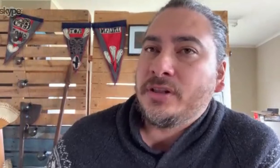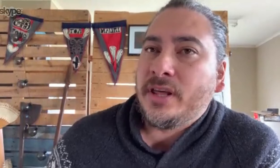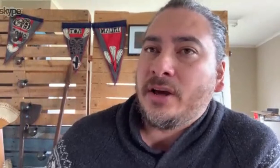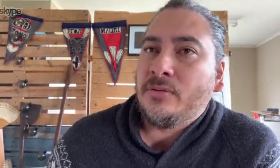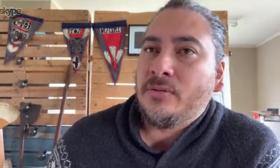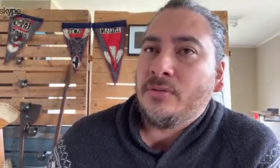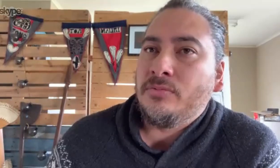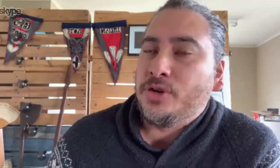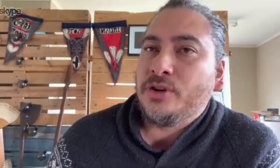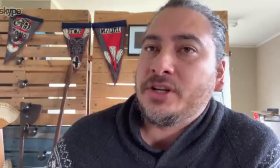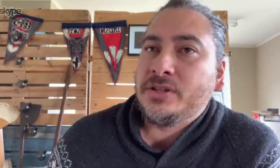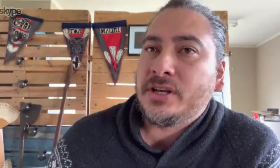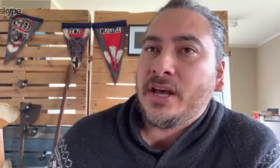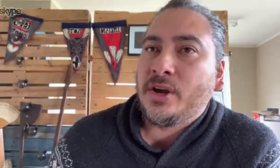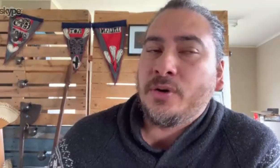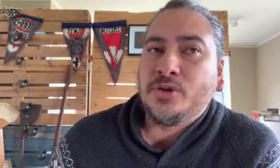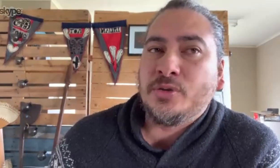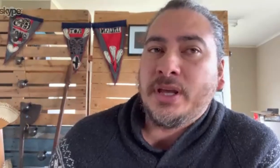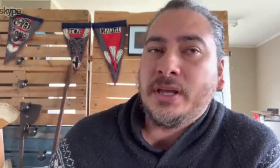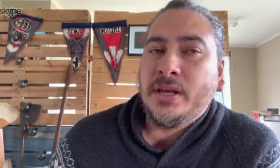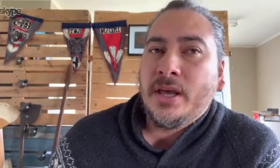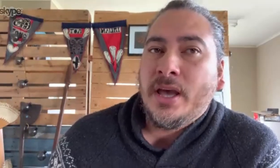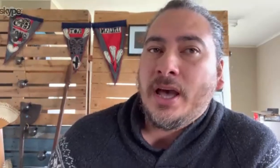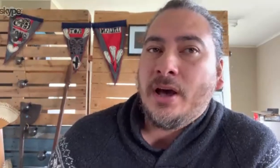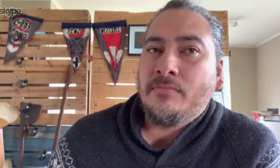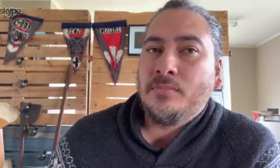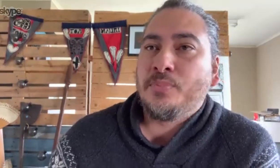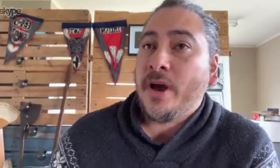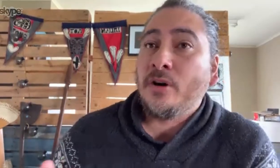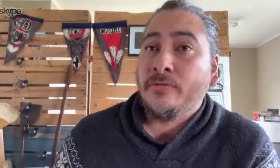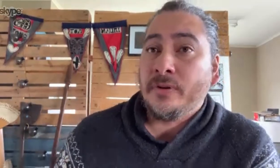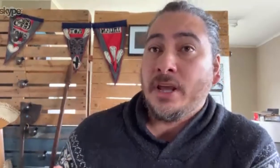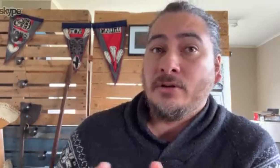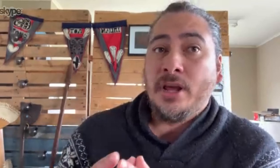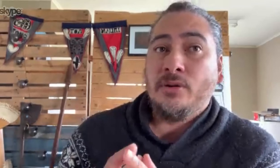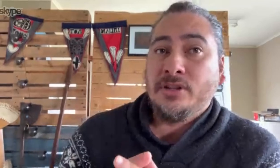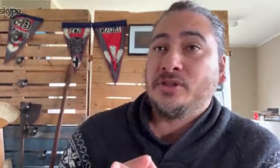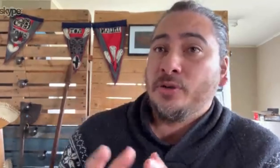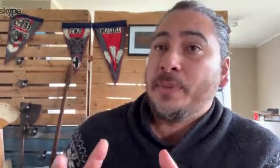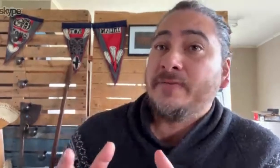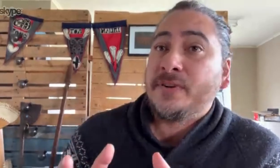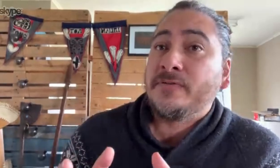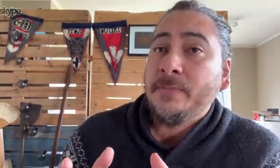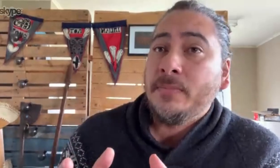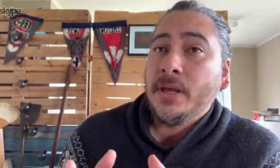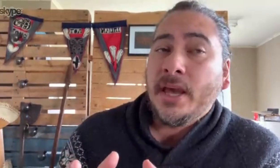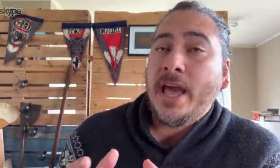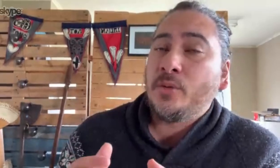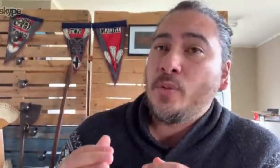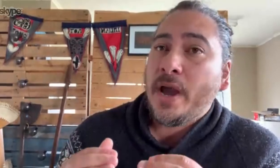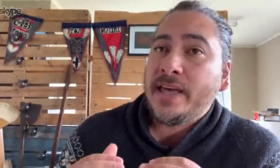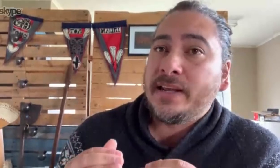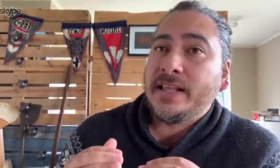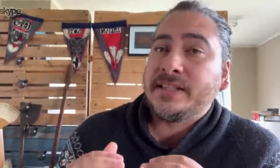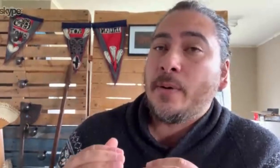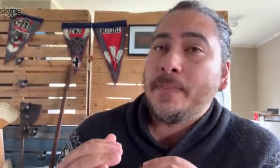a future that our future generations are going to be proud of and for the benefit of them? And how